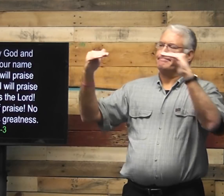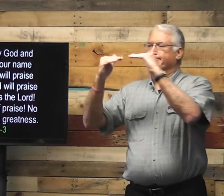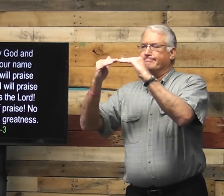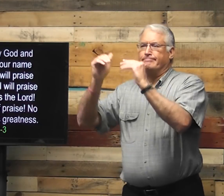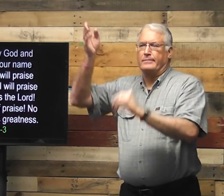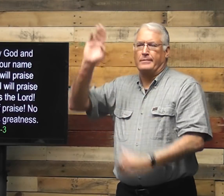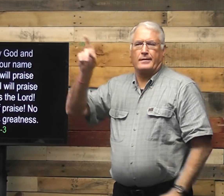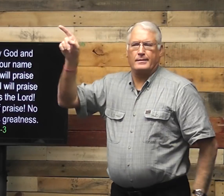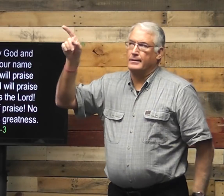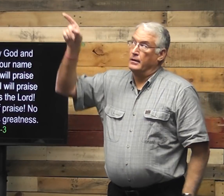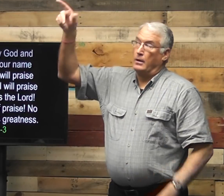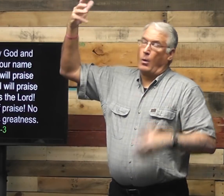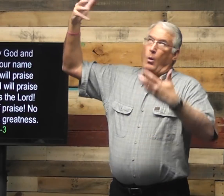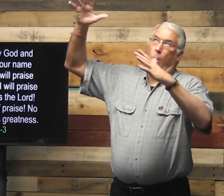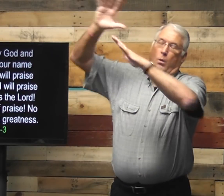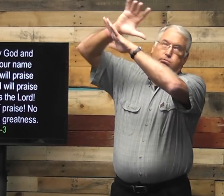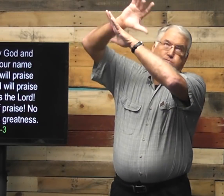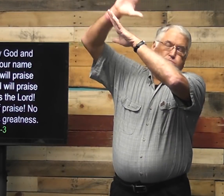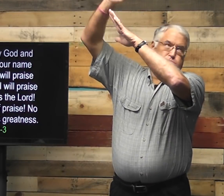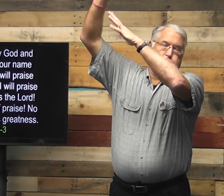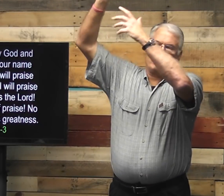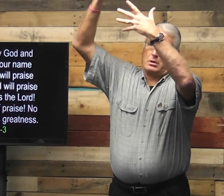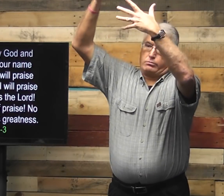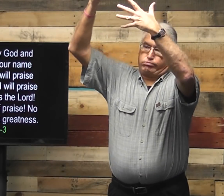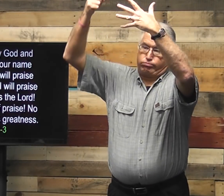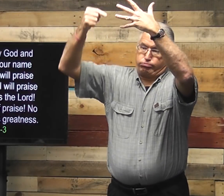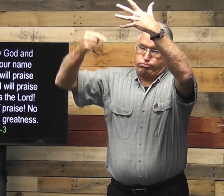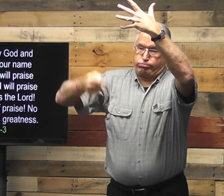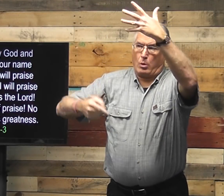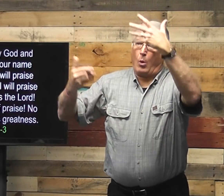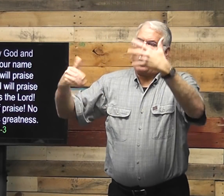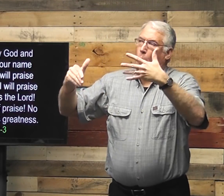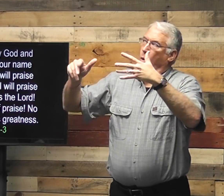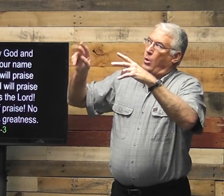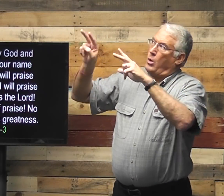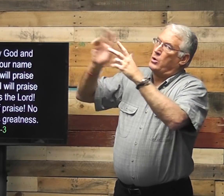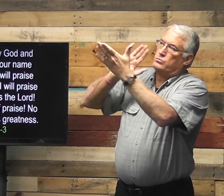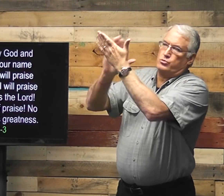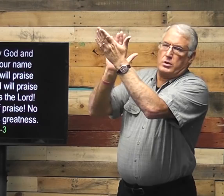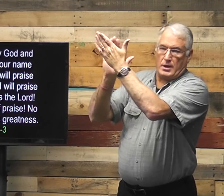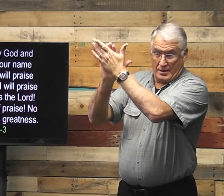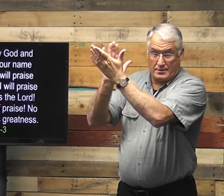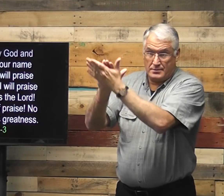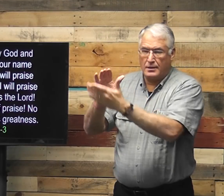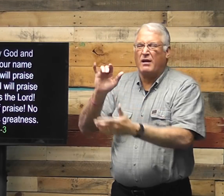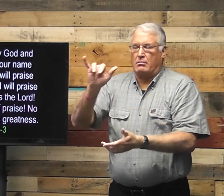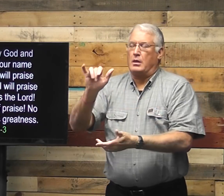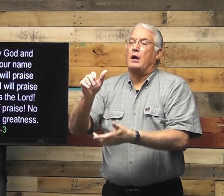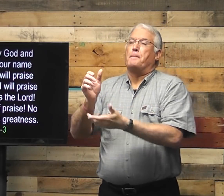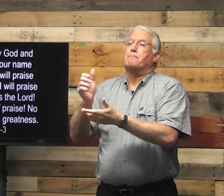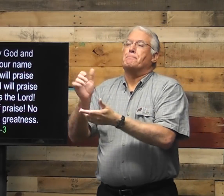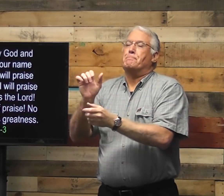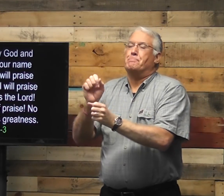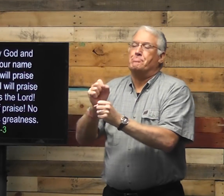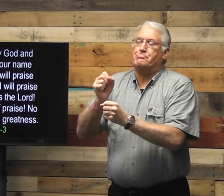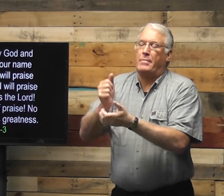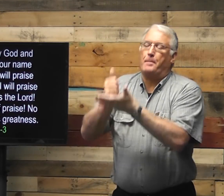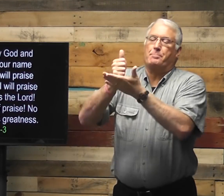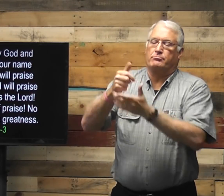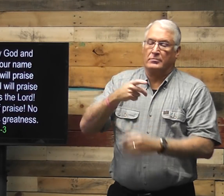man could equate to God and how astonishing God was. And